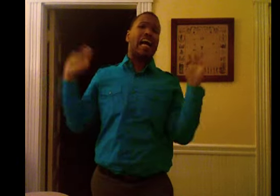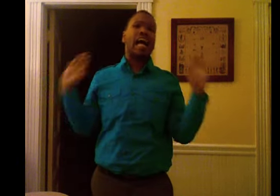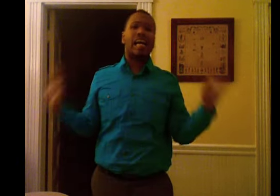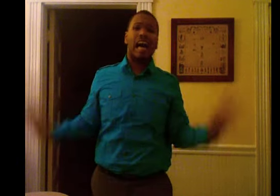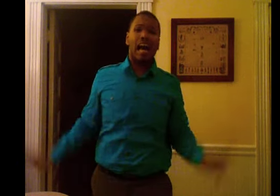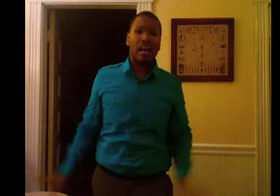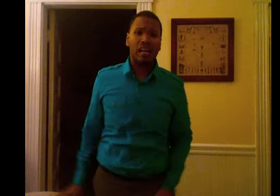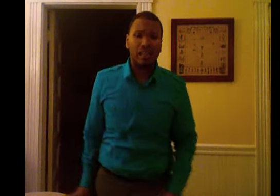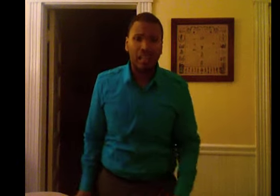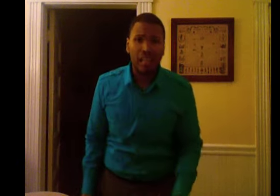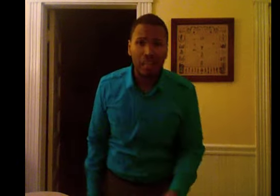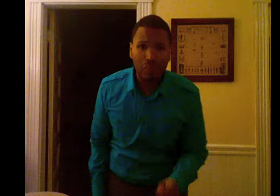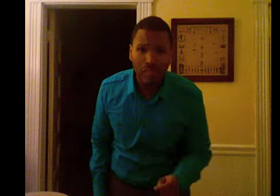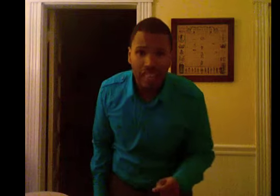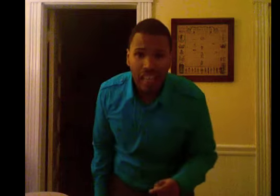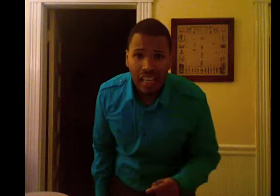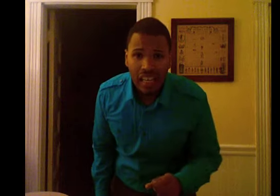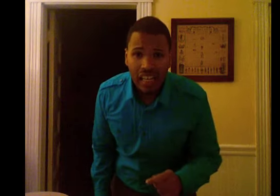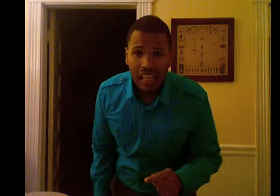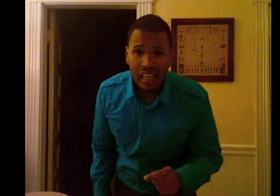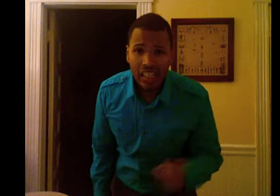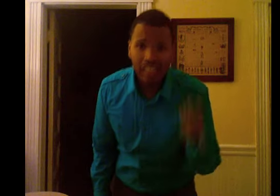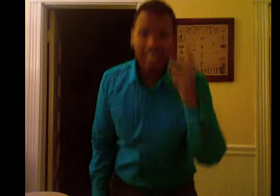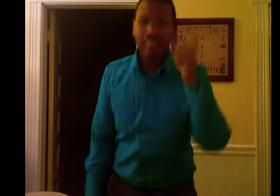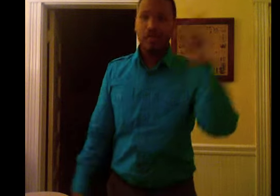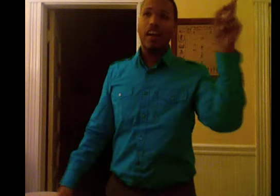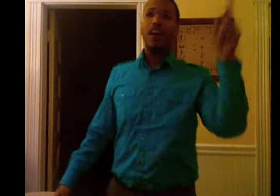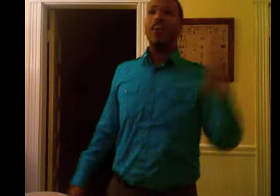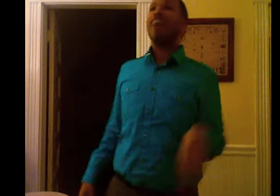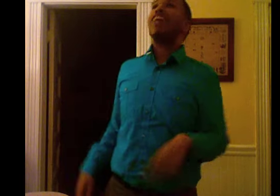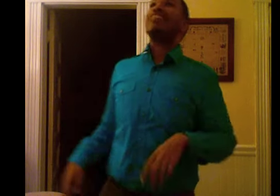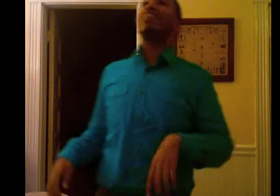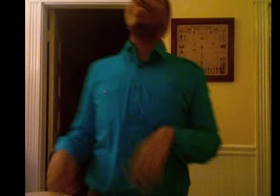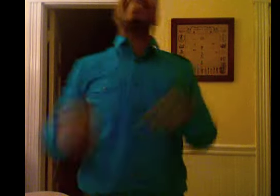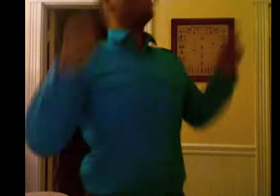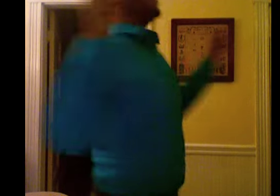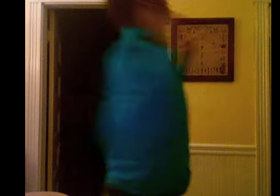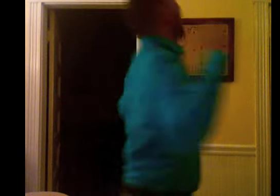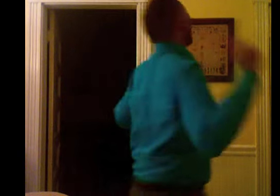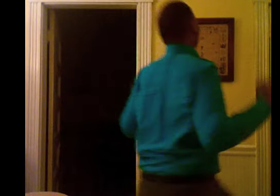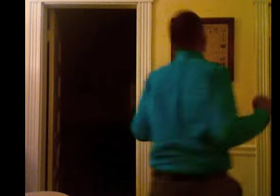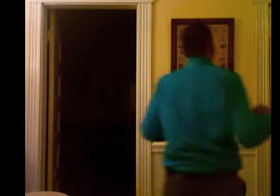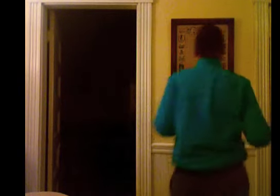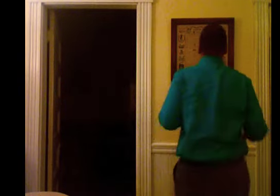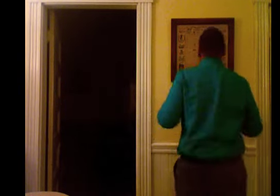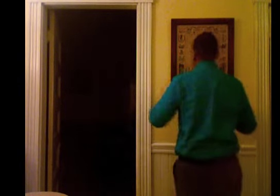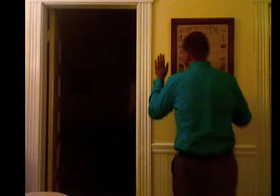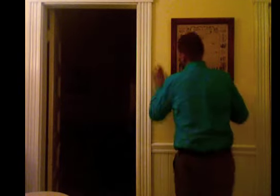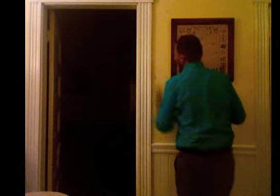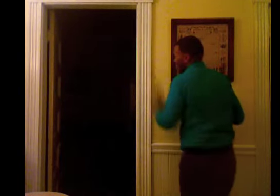couldn't last for long. I forgot the words, oh, I forgot the words, oh.